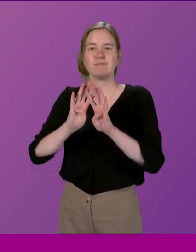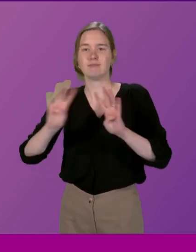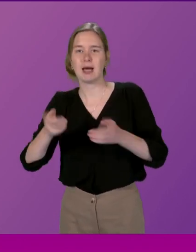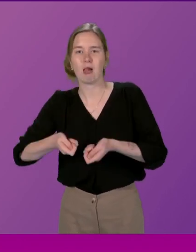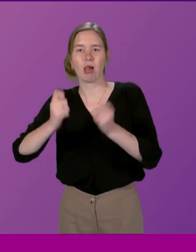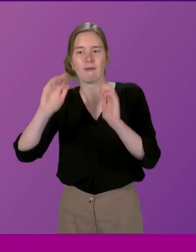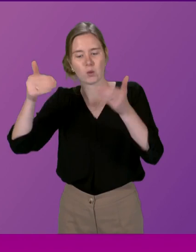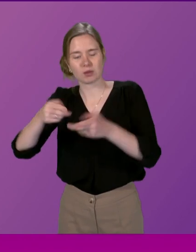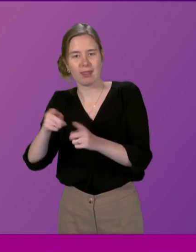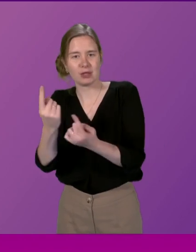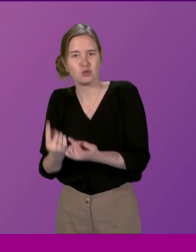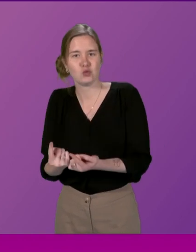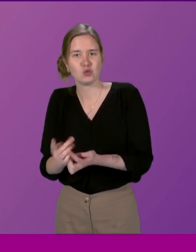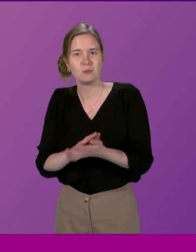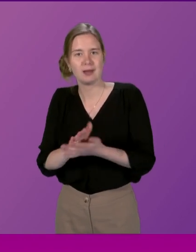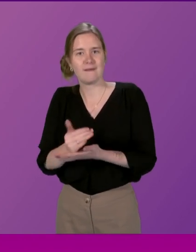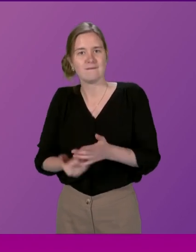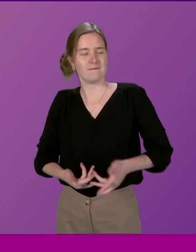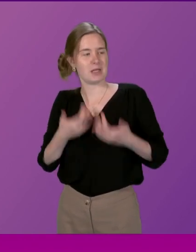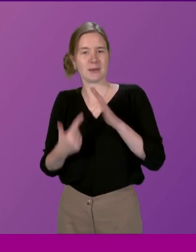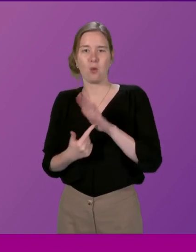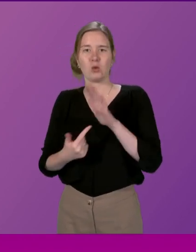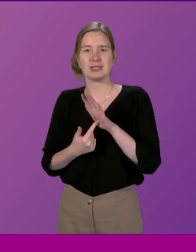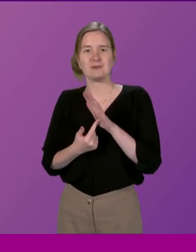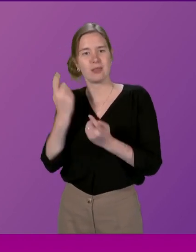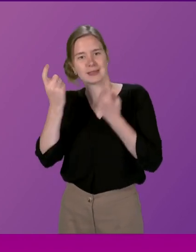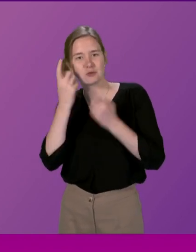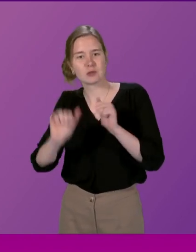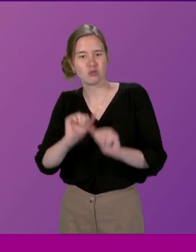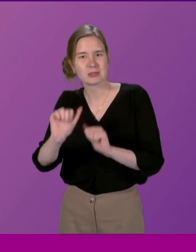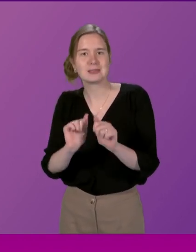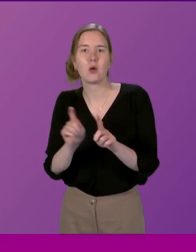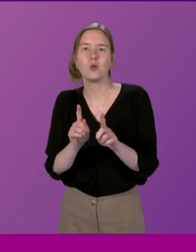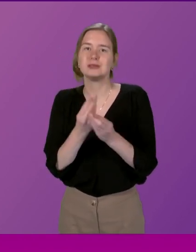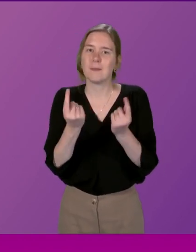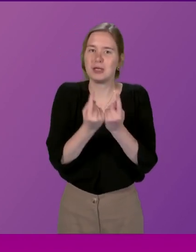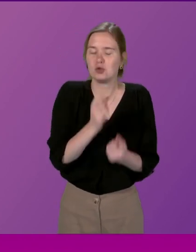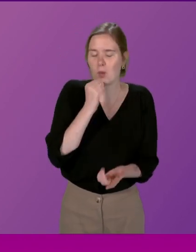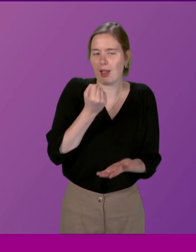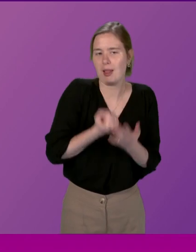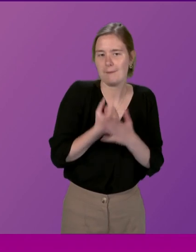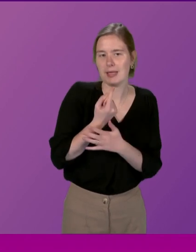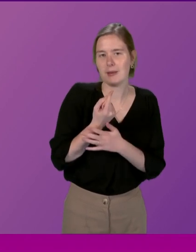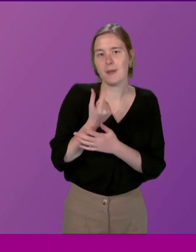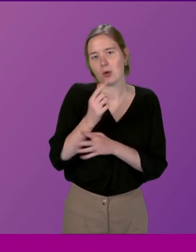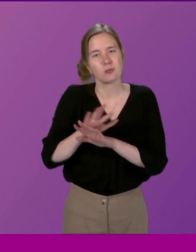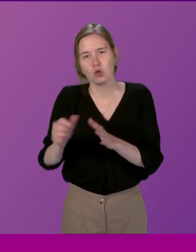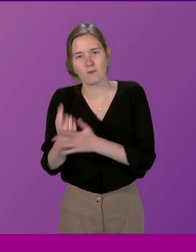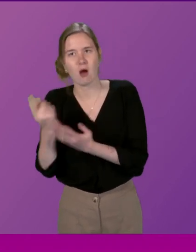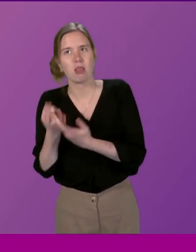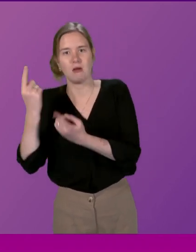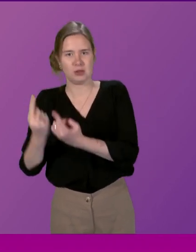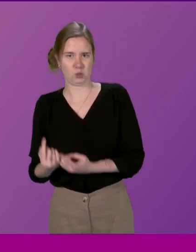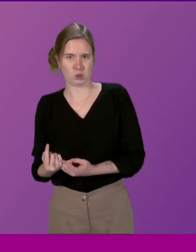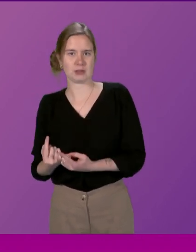held, where it was felt that that would be fundamentally important to the consideration. And some issues that will be true, in others not necessarily, but